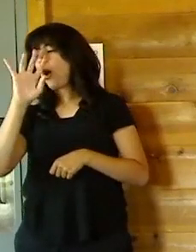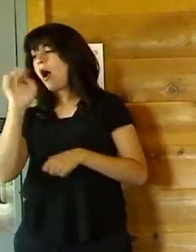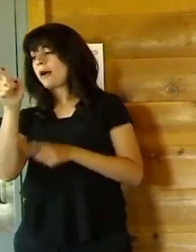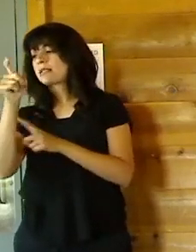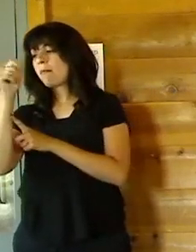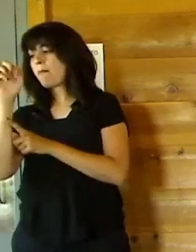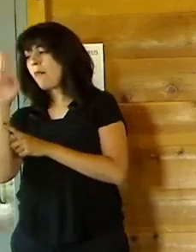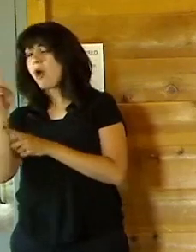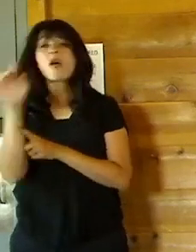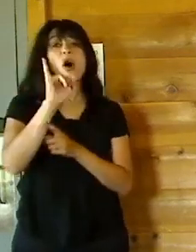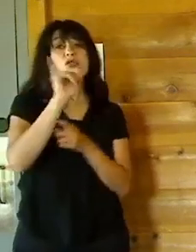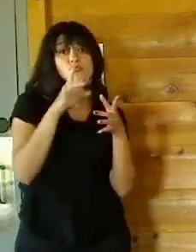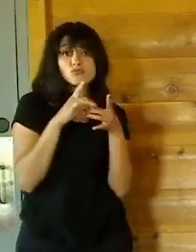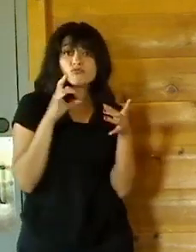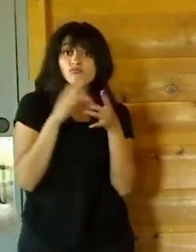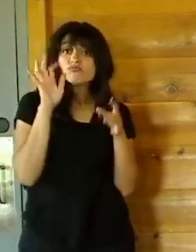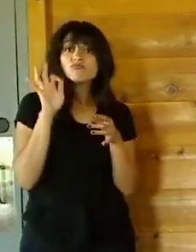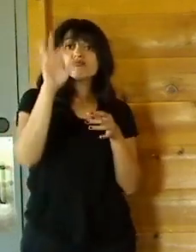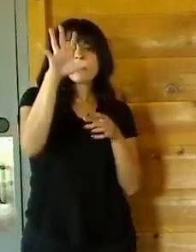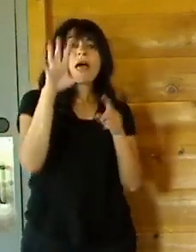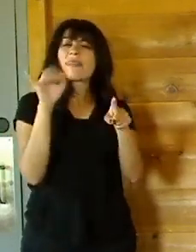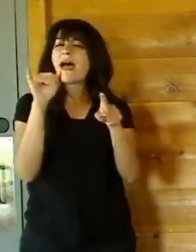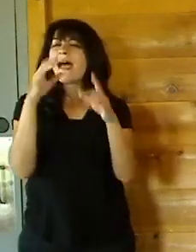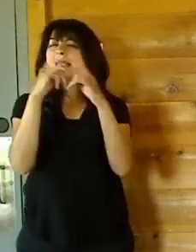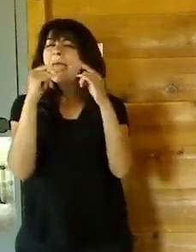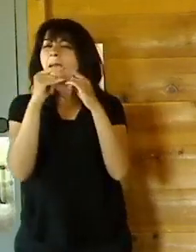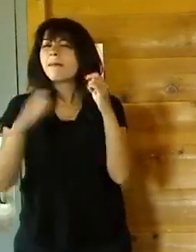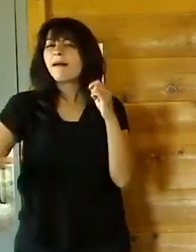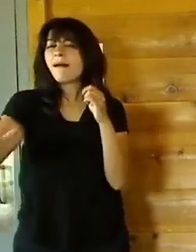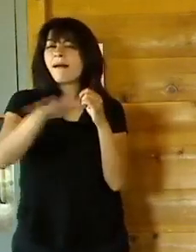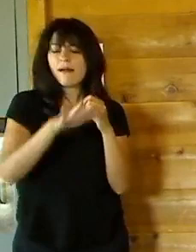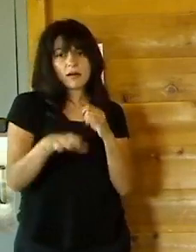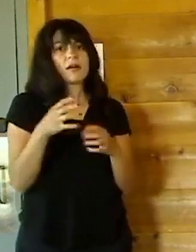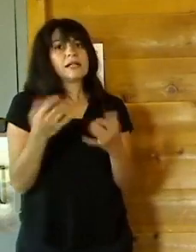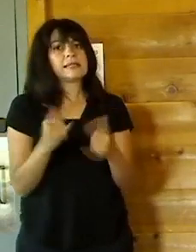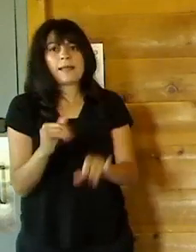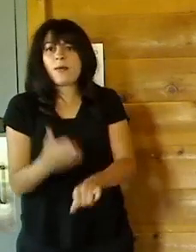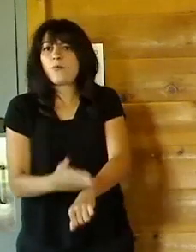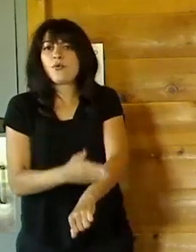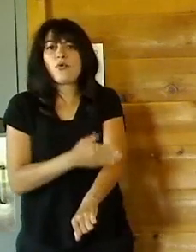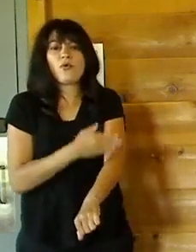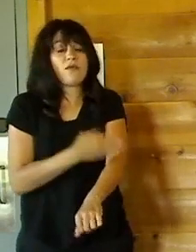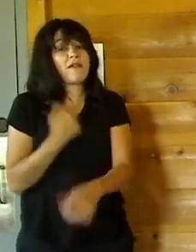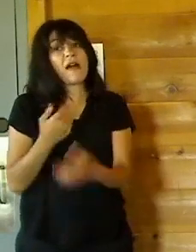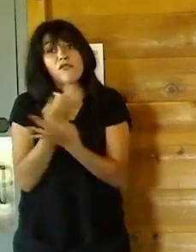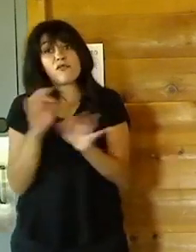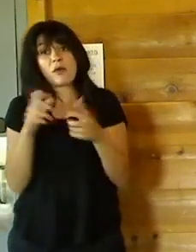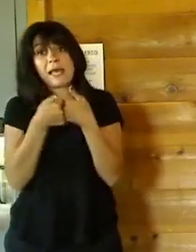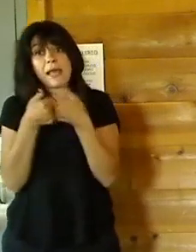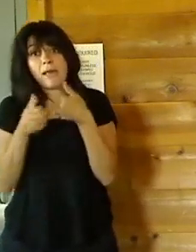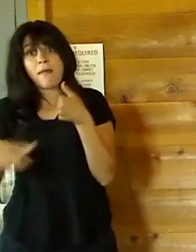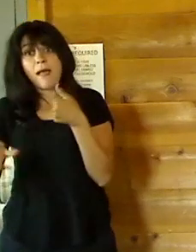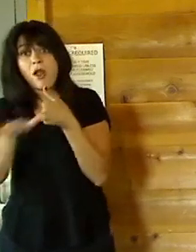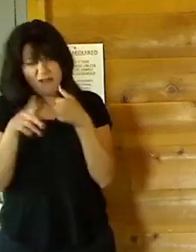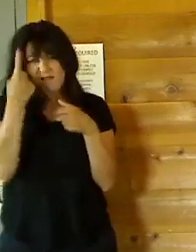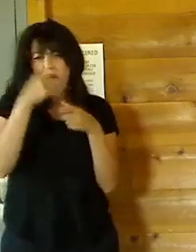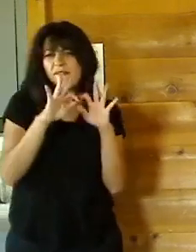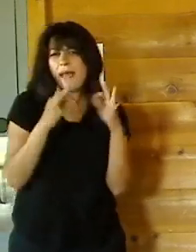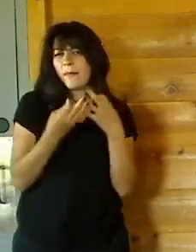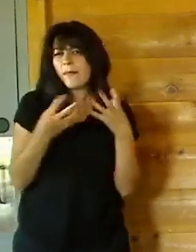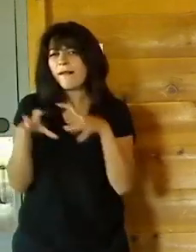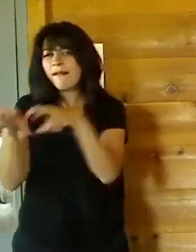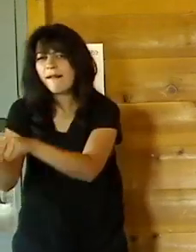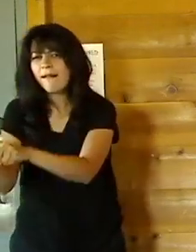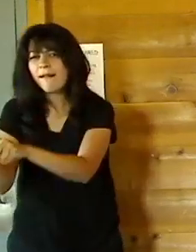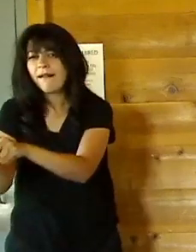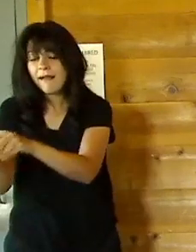continuing to make improvements at that campground and with a free game area now, a family game area that has replaced the